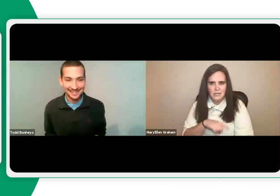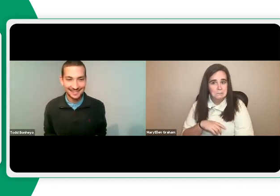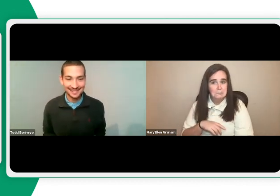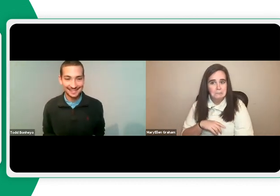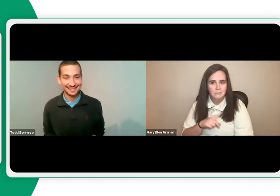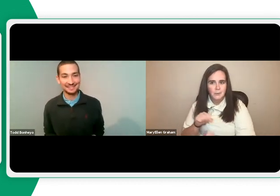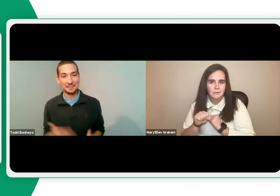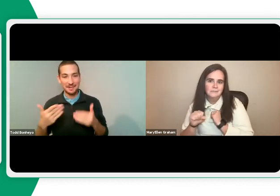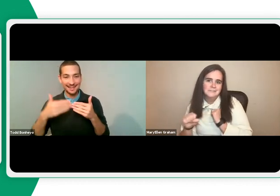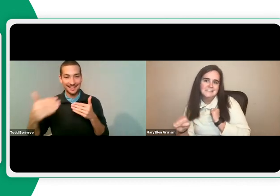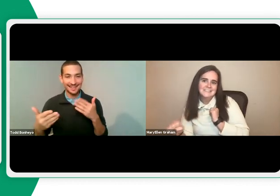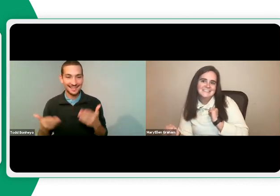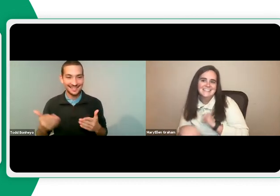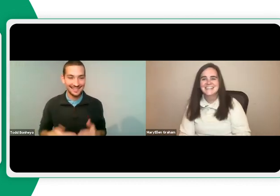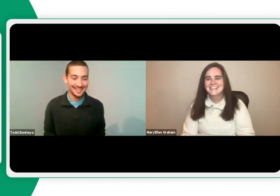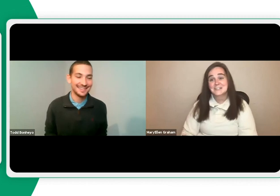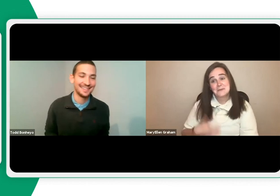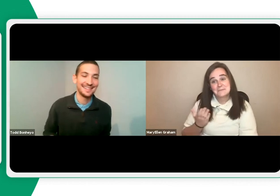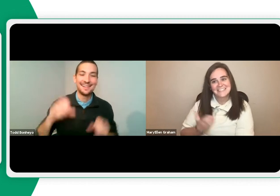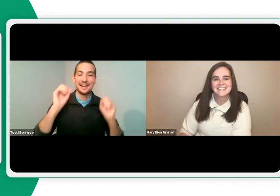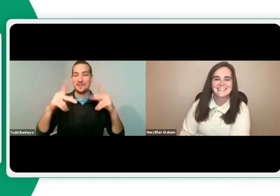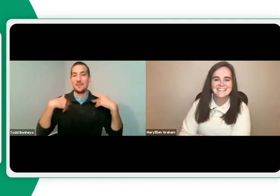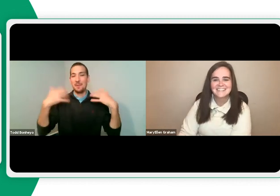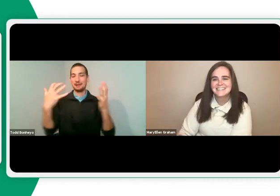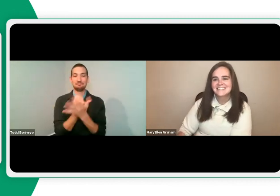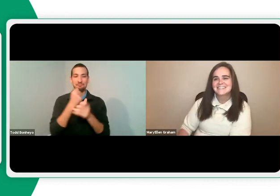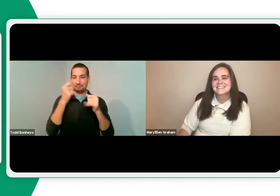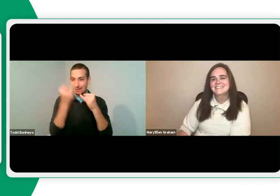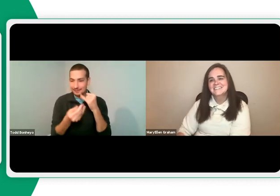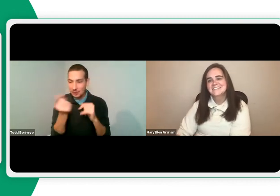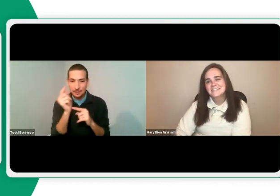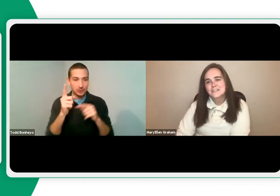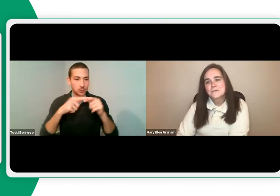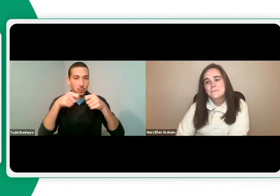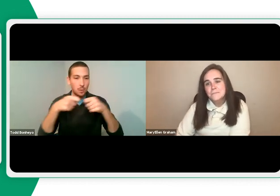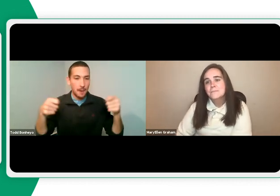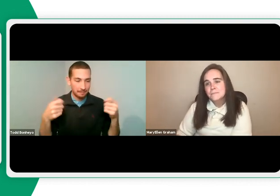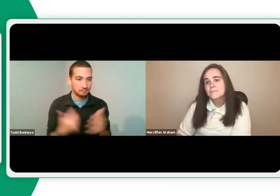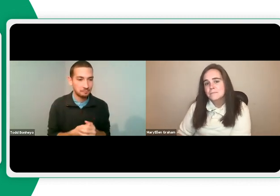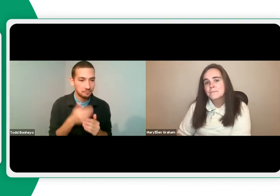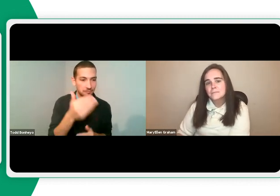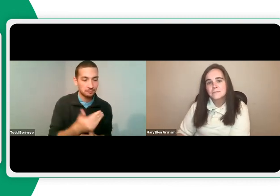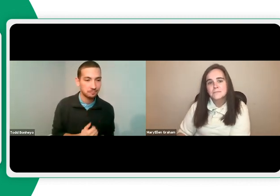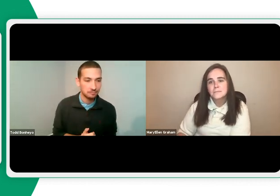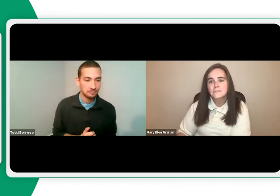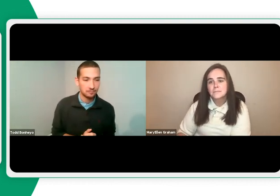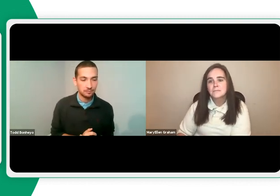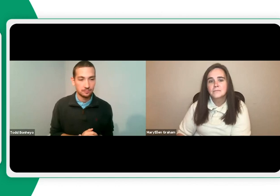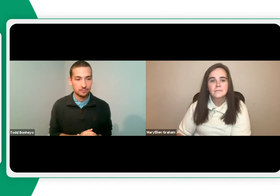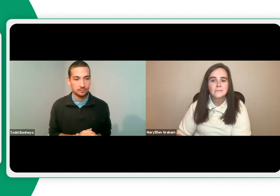gone for three hours. Really? Yeah. Why don't we? Let's stretch it out. Well, maybe next time. But we do need to take some